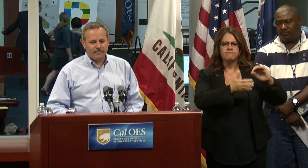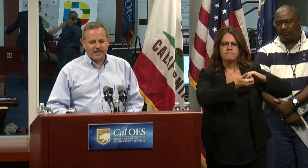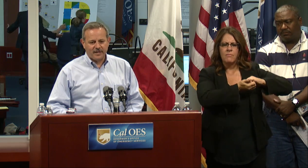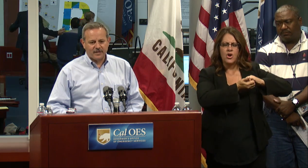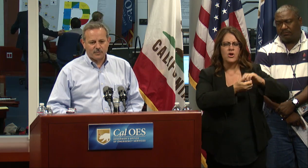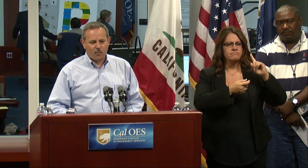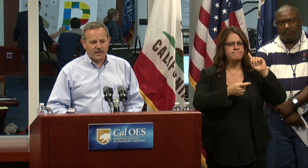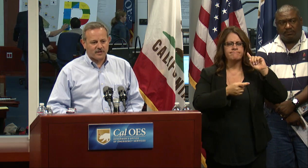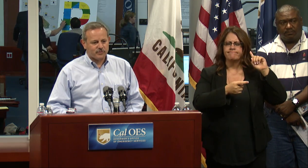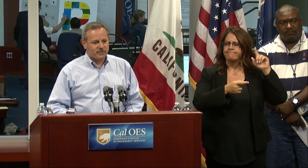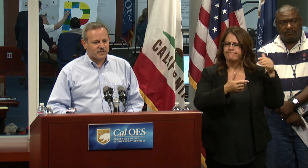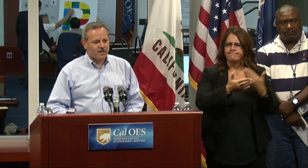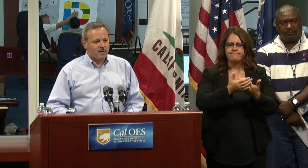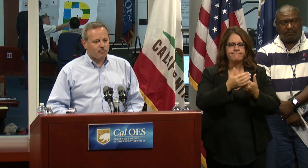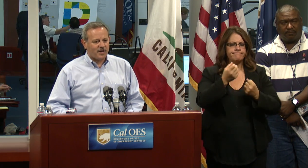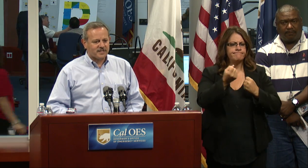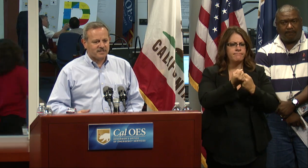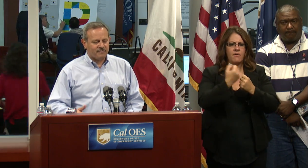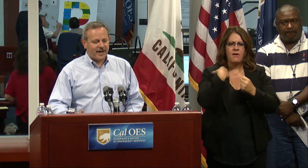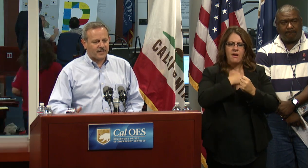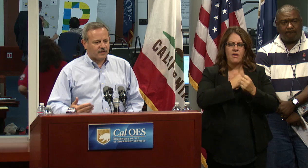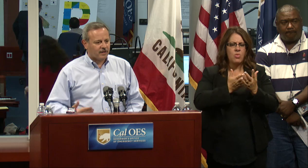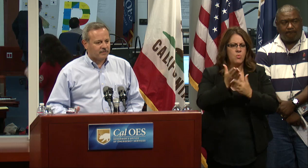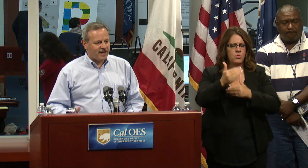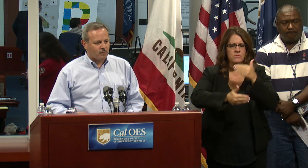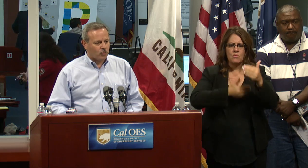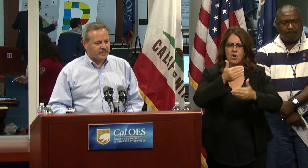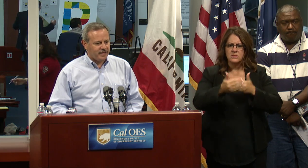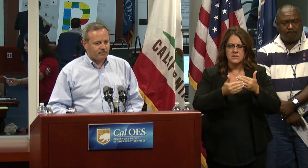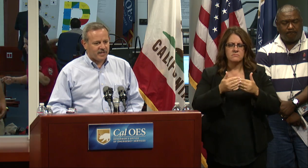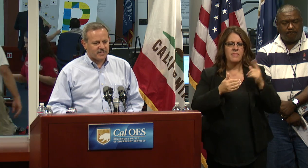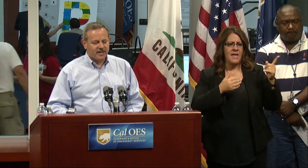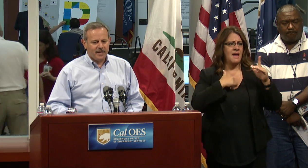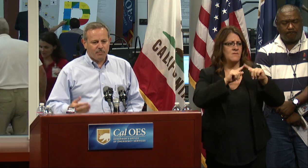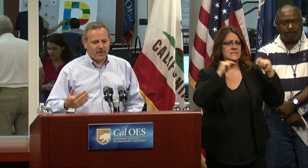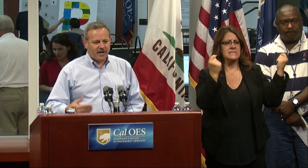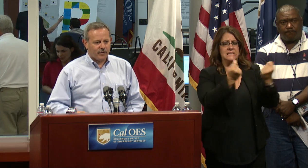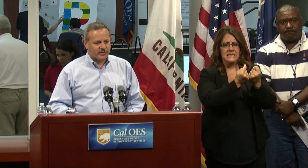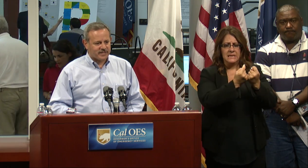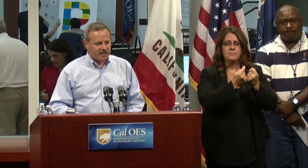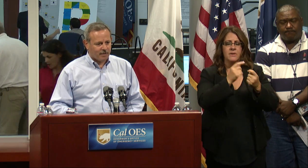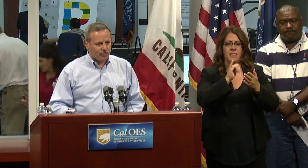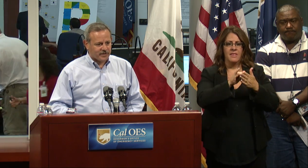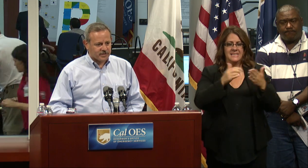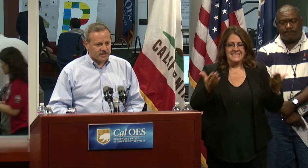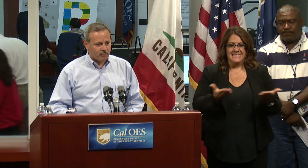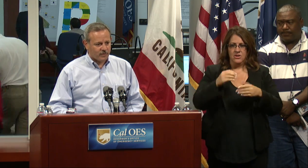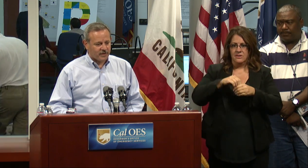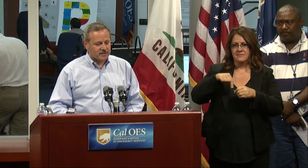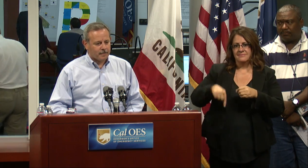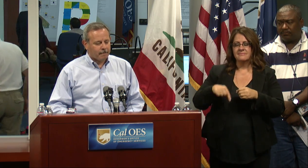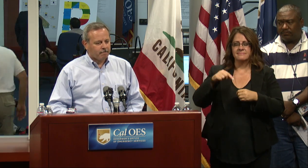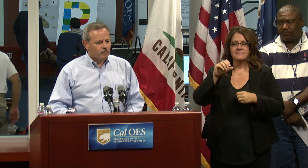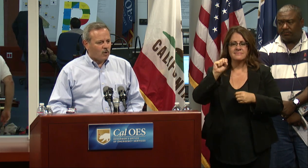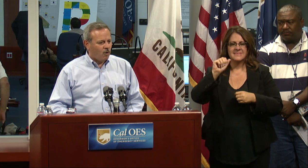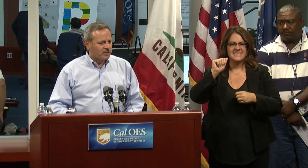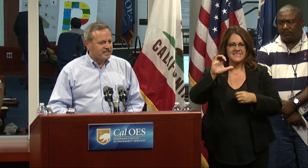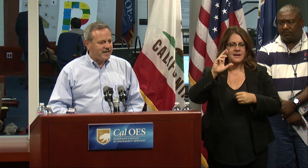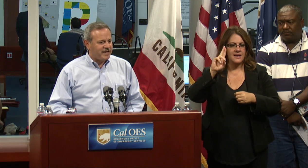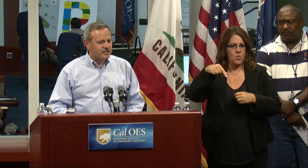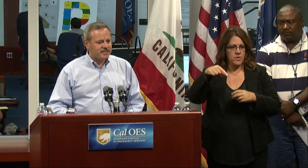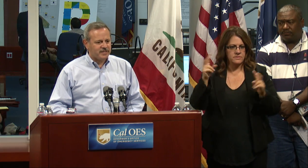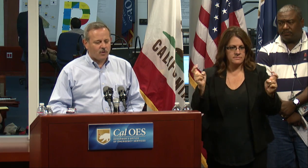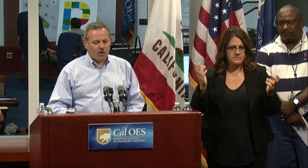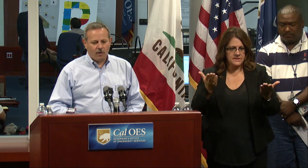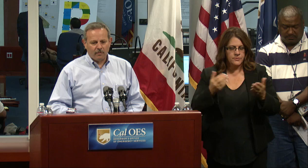there from the beginning supporting us through this process. In fact, they have a whole team that is embedded here at the state operations center with us. All